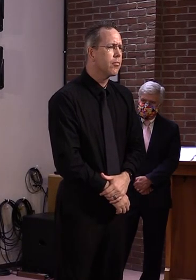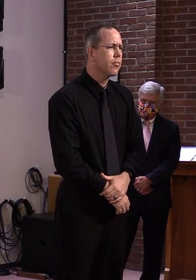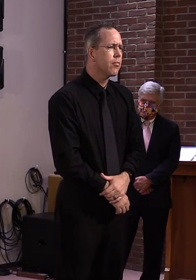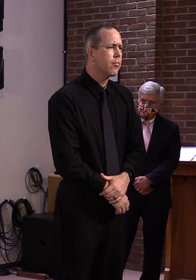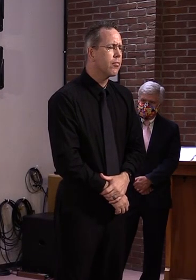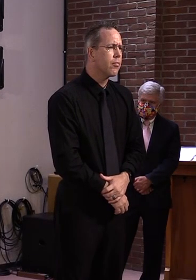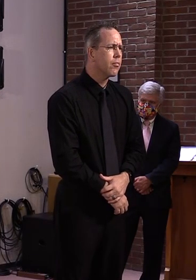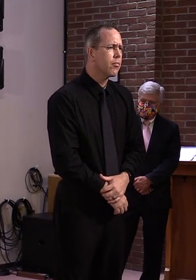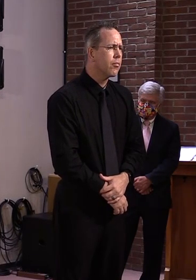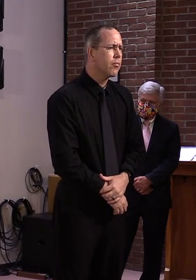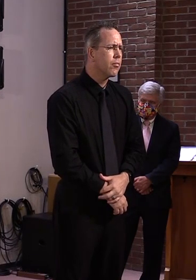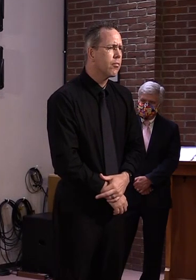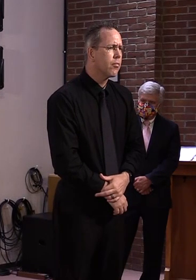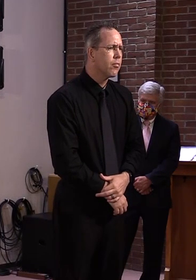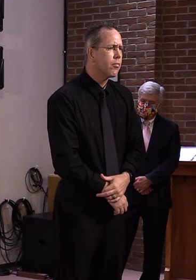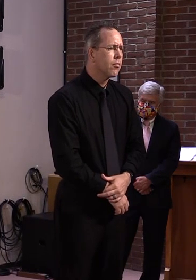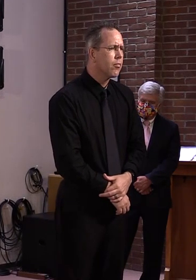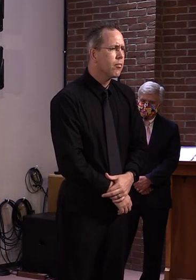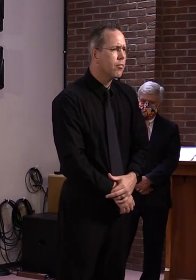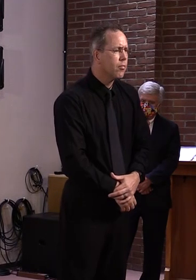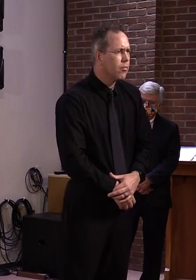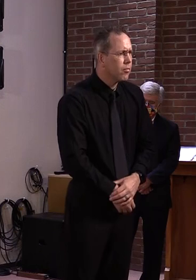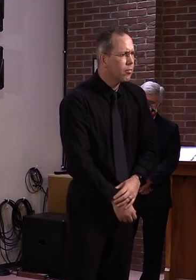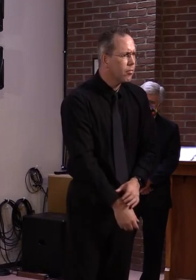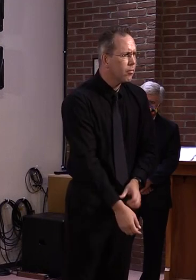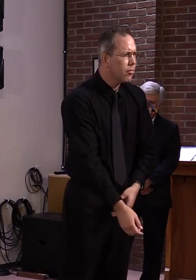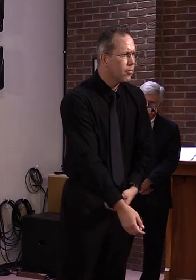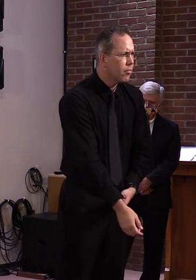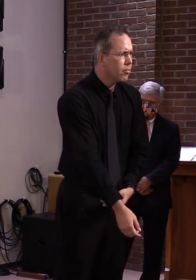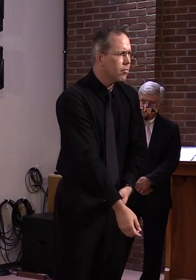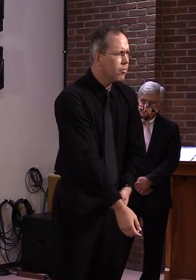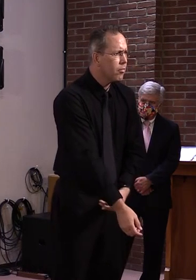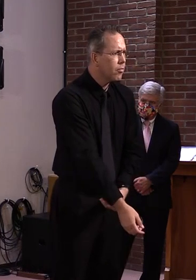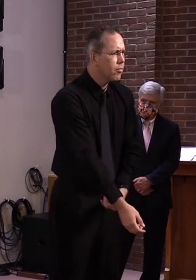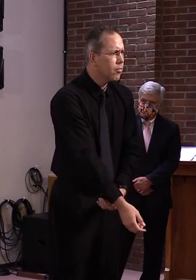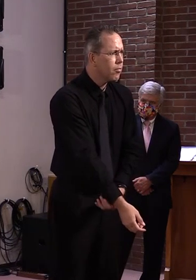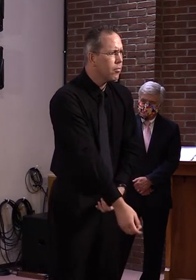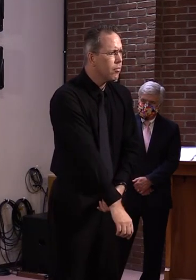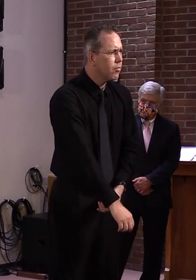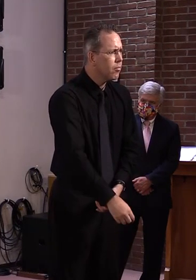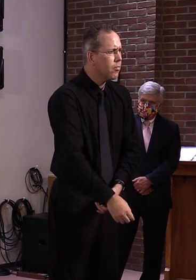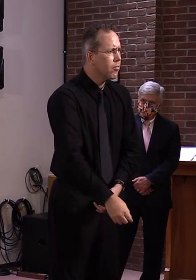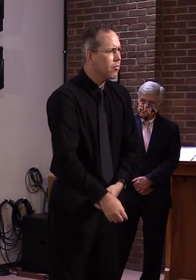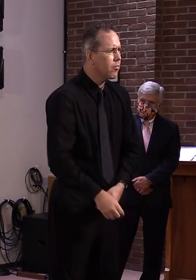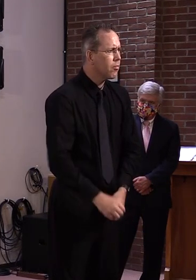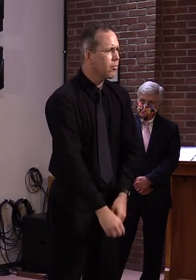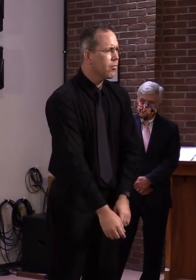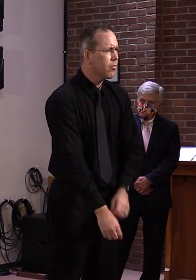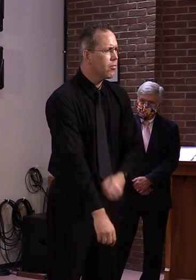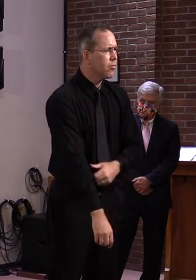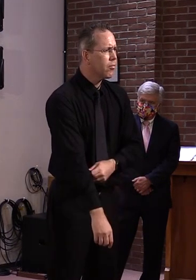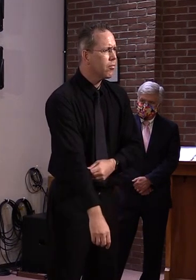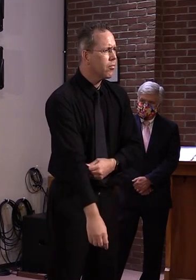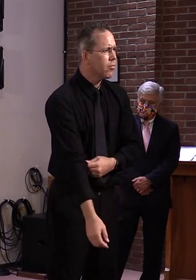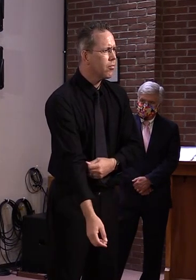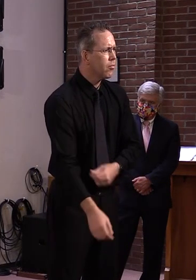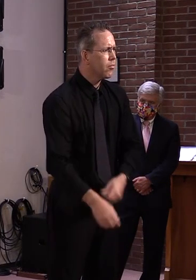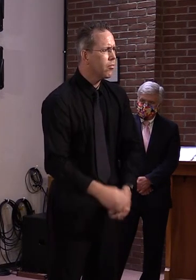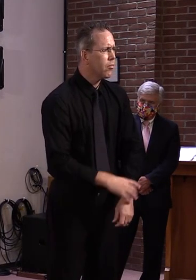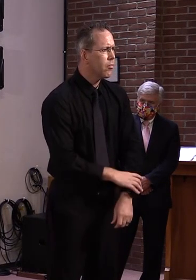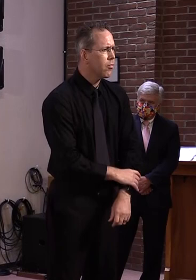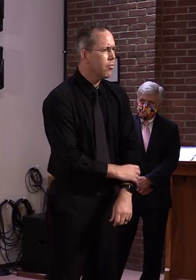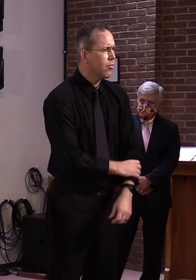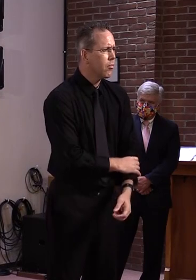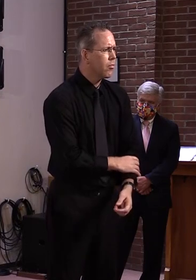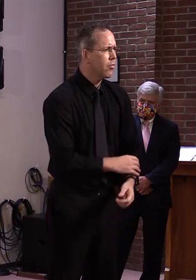a response. Somebody asked the other day if the guard was still going to be called up. Is that something we have an